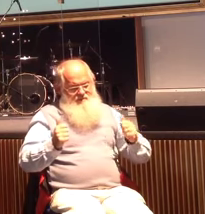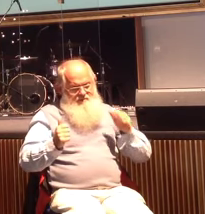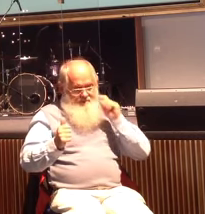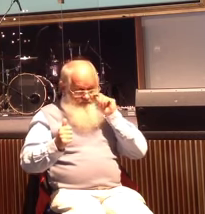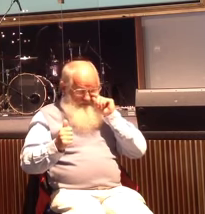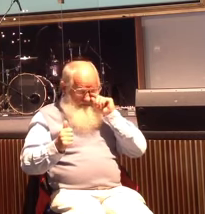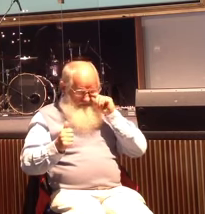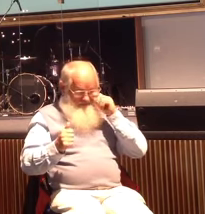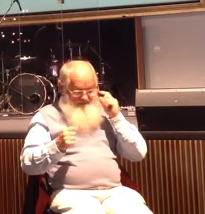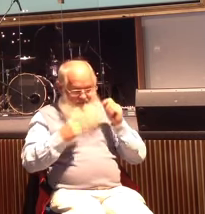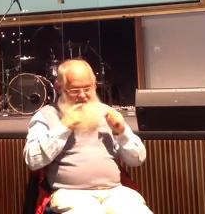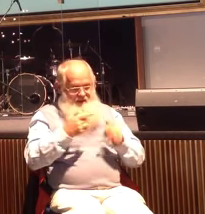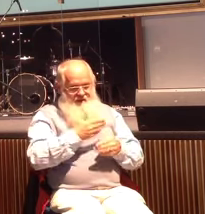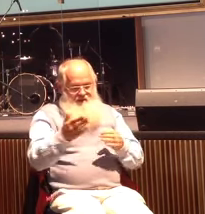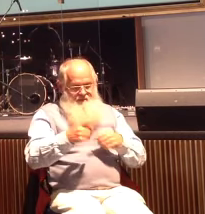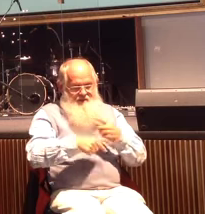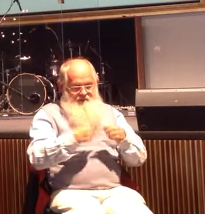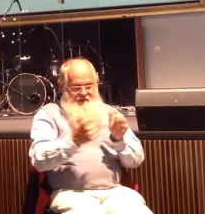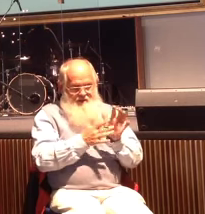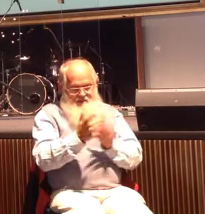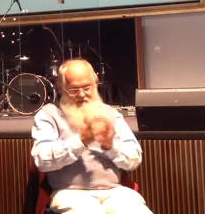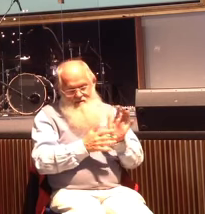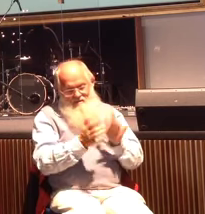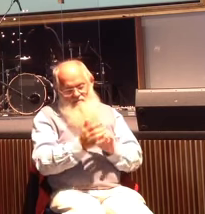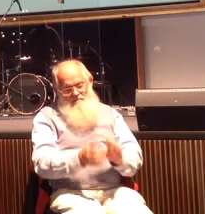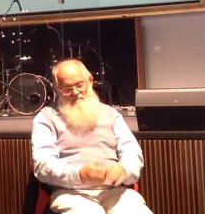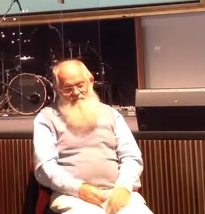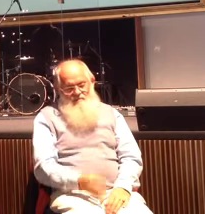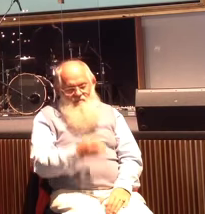tell them about Jesus and invite them here